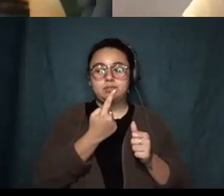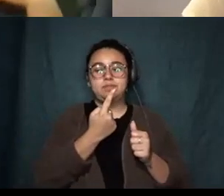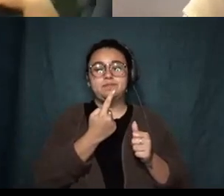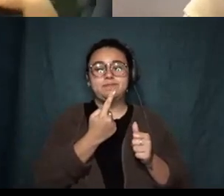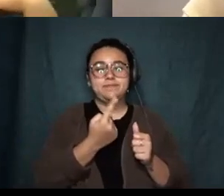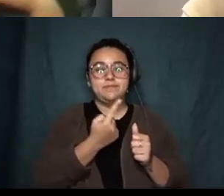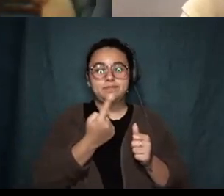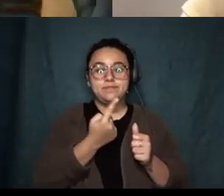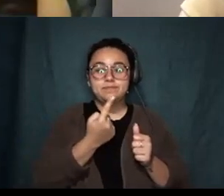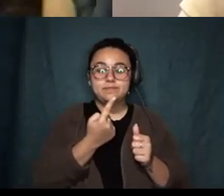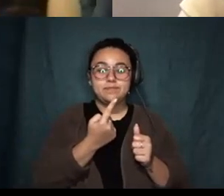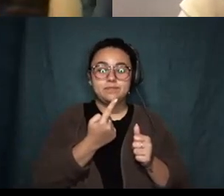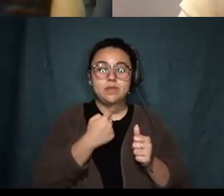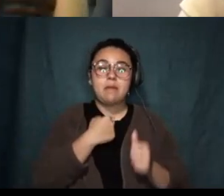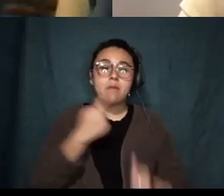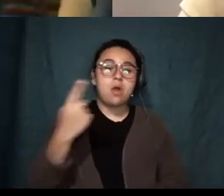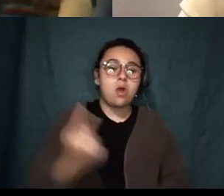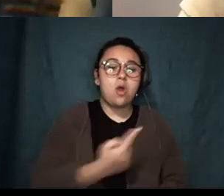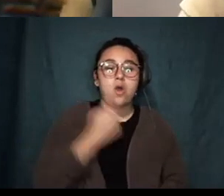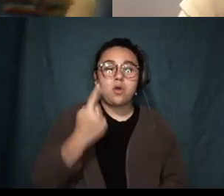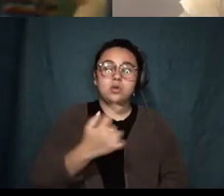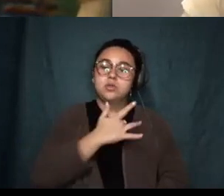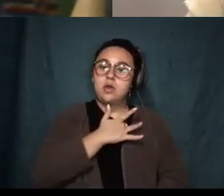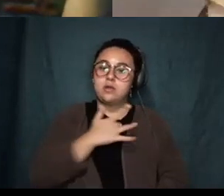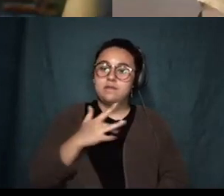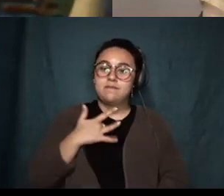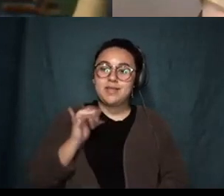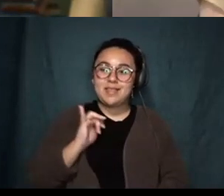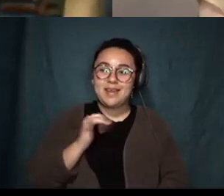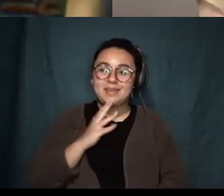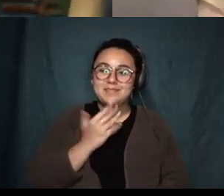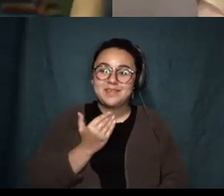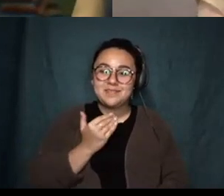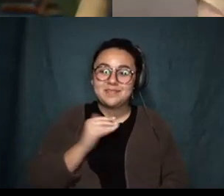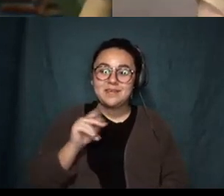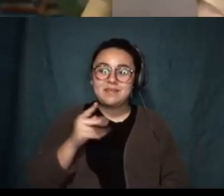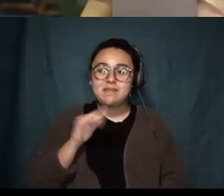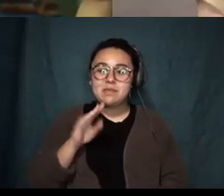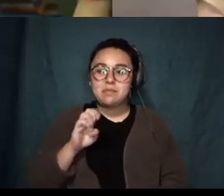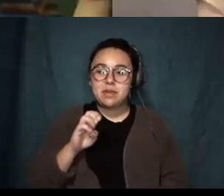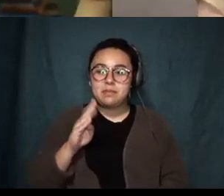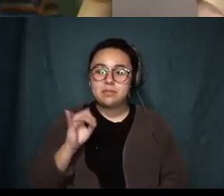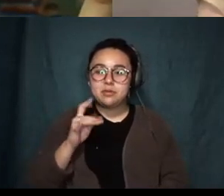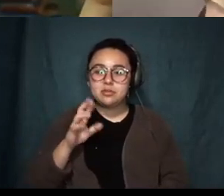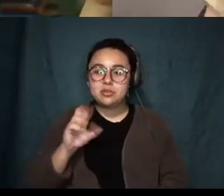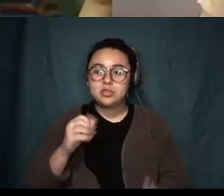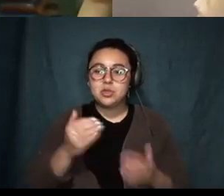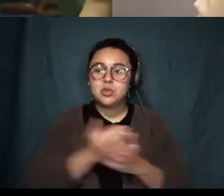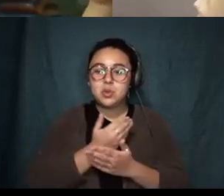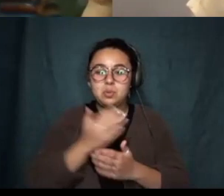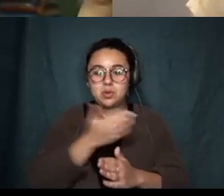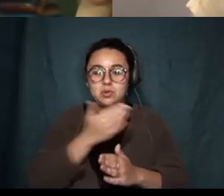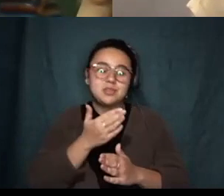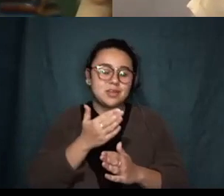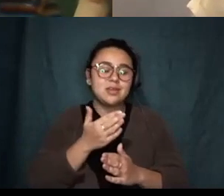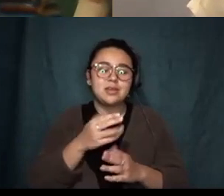because I am always at my heart a 15 year old uh Phoebe Bridger's new album Punisher uh which is the soundtrack of my